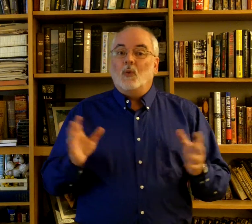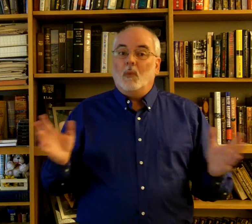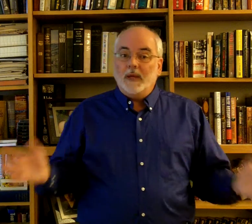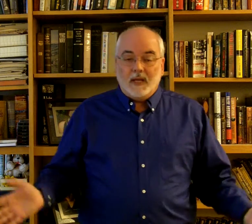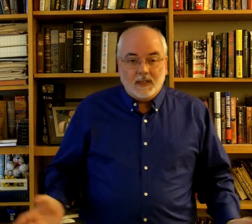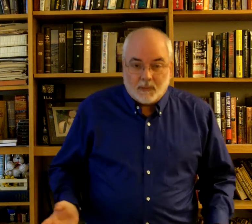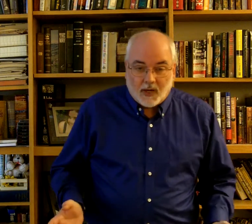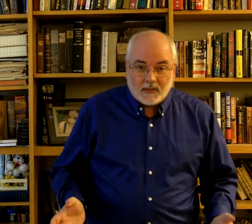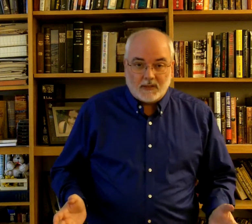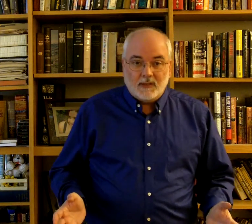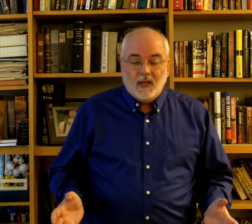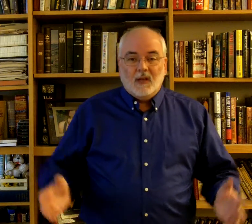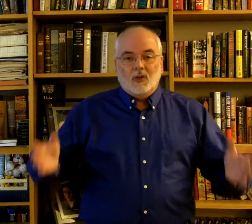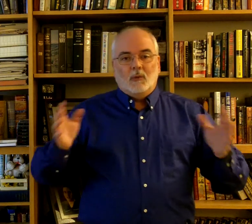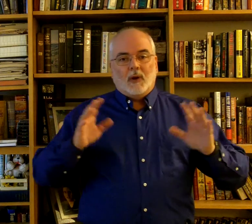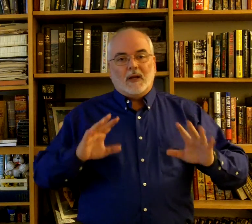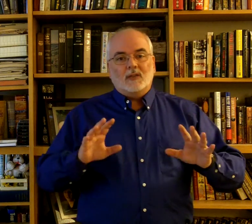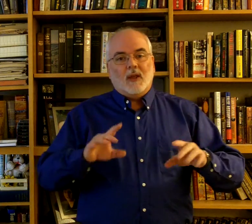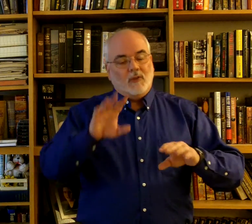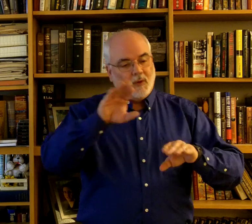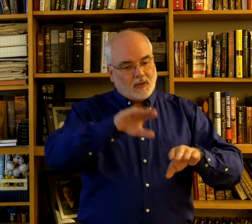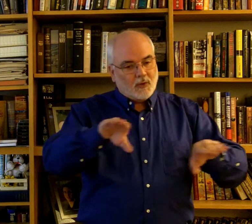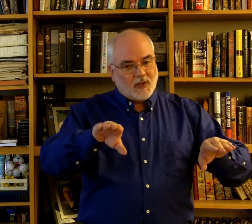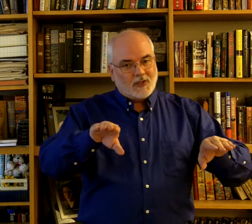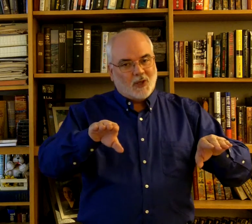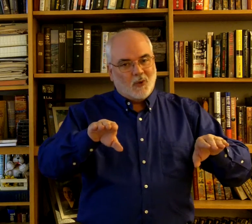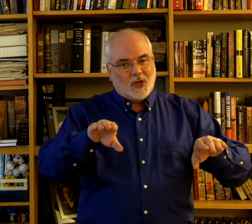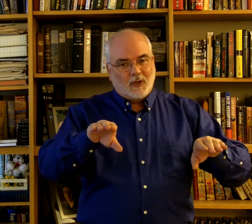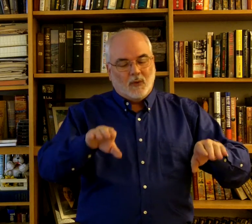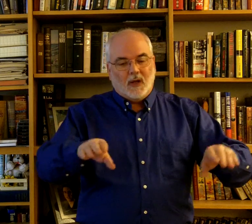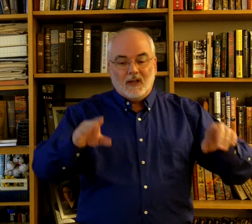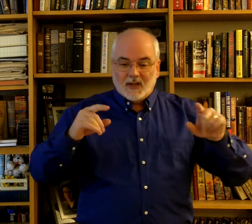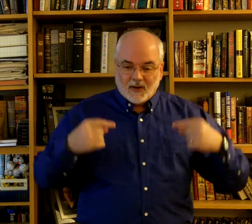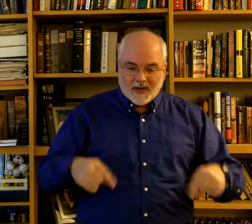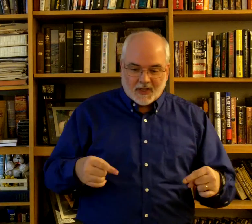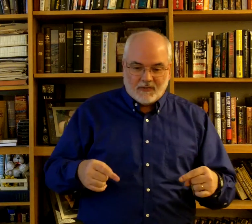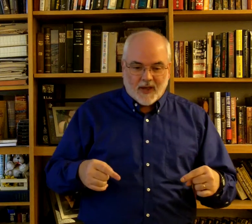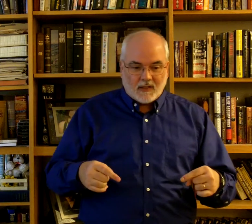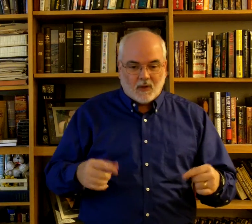won't be any surprises. You'll practice. If you get through the slow really, really well, you're going to get to the fast and go,